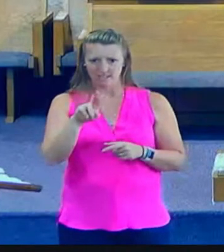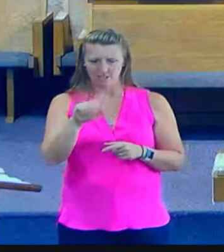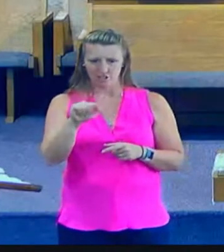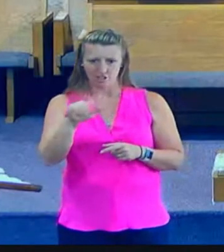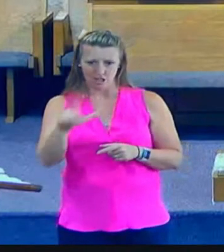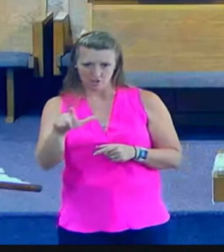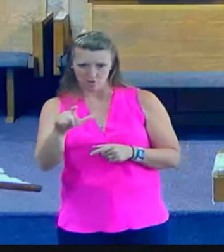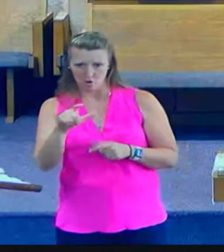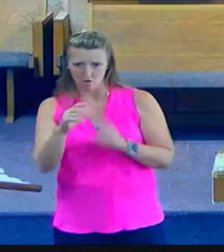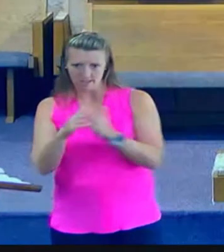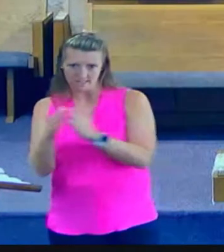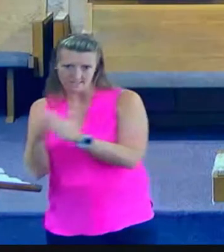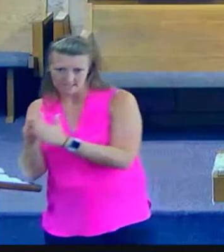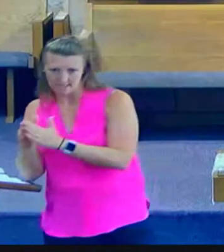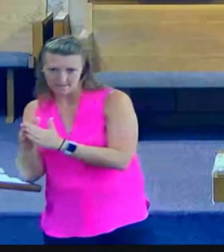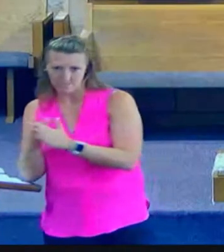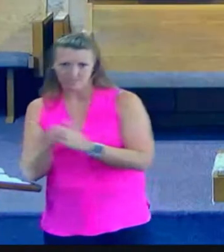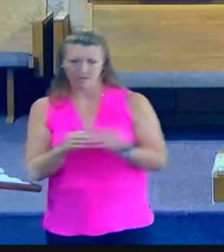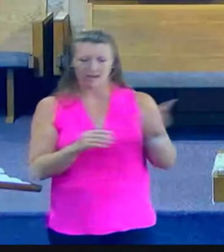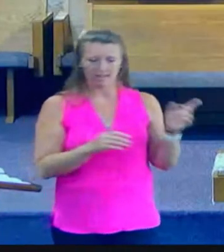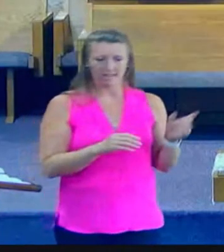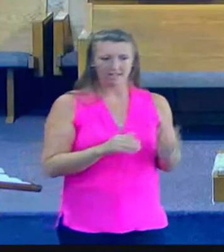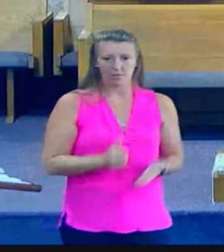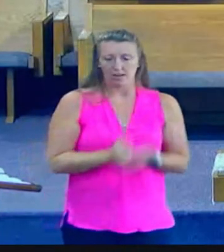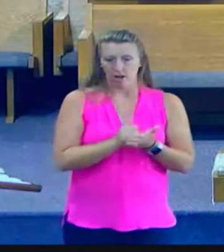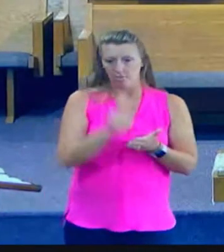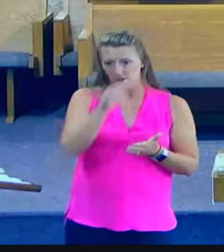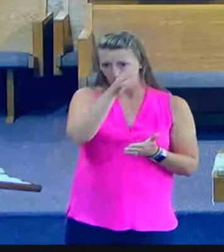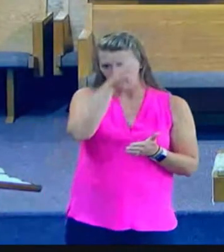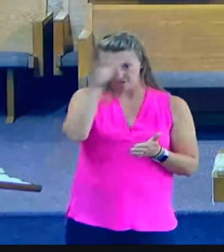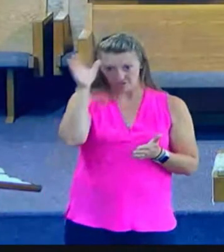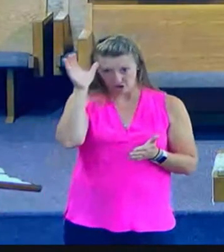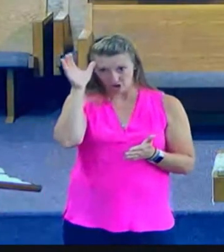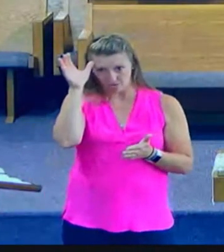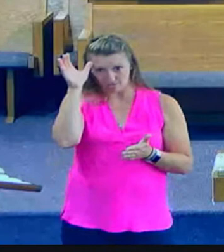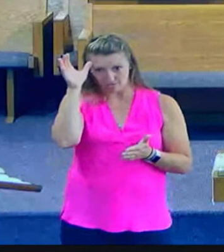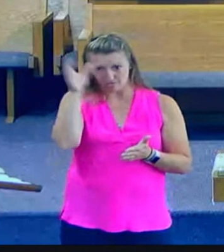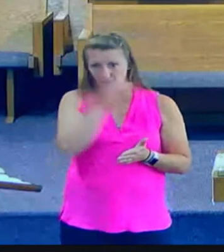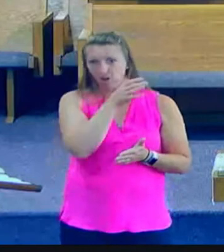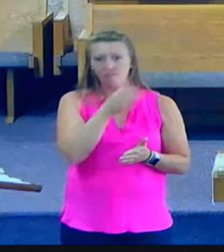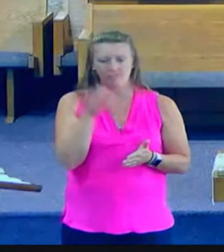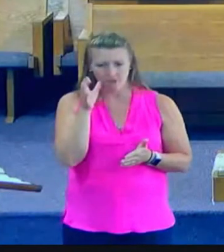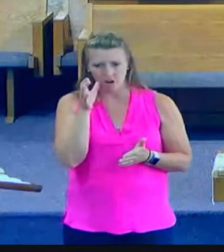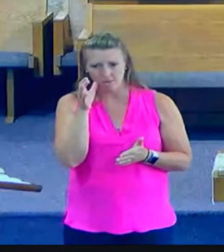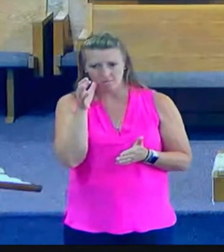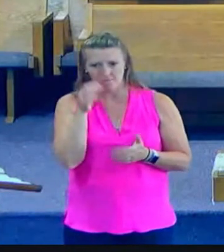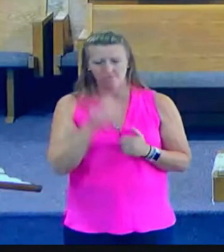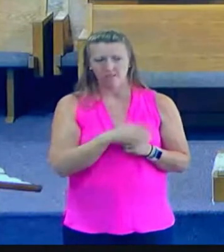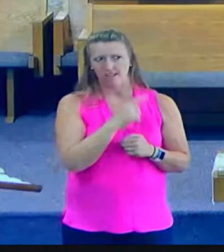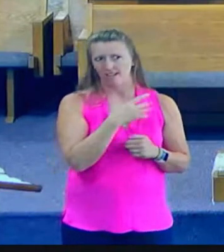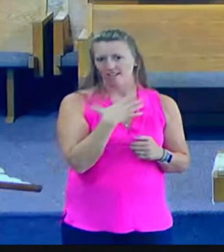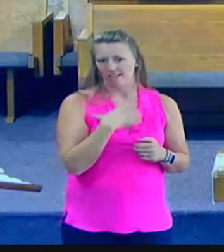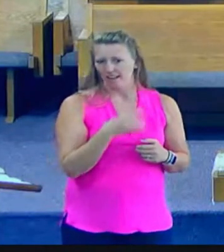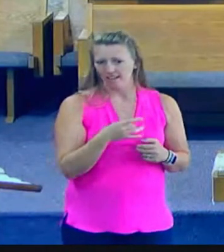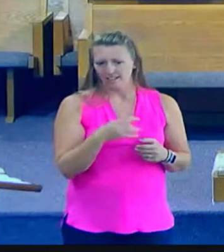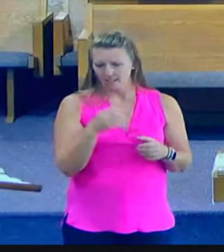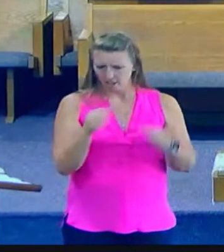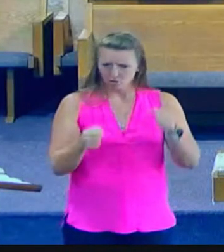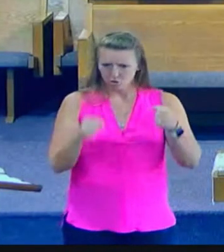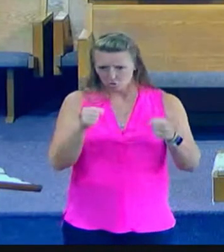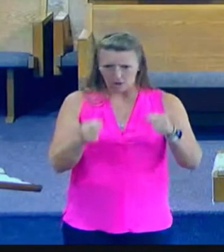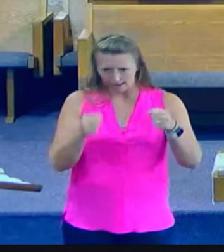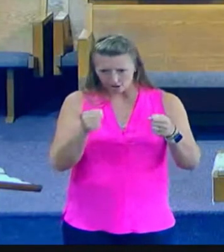and I was fascinated with one of my uncle's tractors. It was an old John Deere hand crank, and he would put the